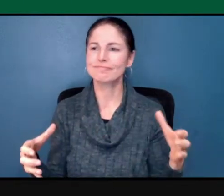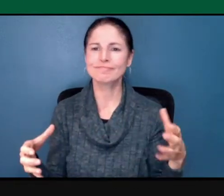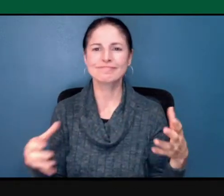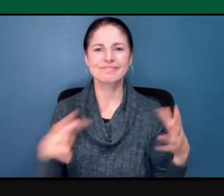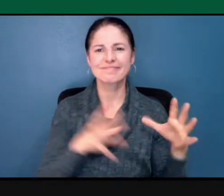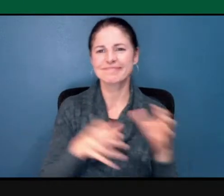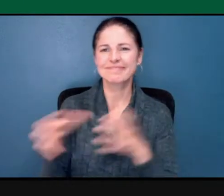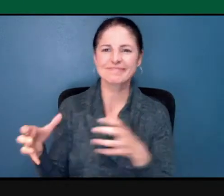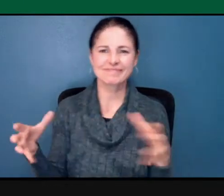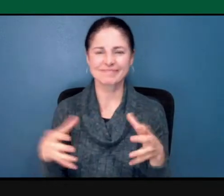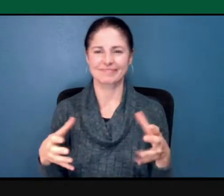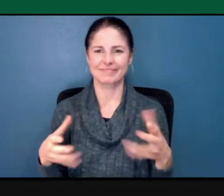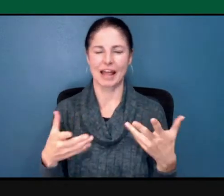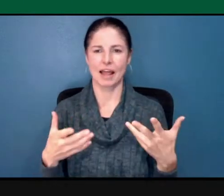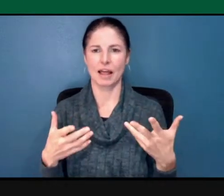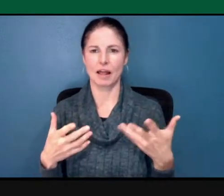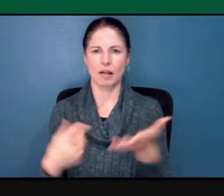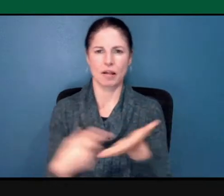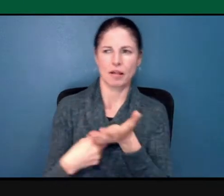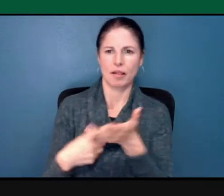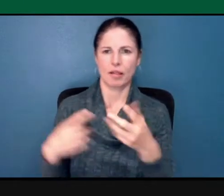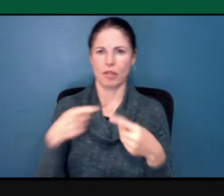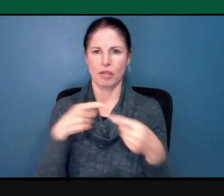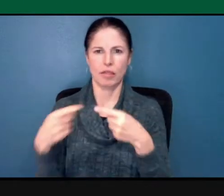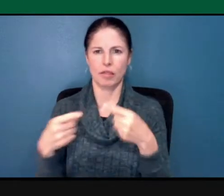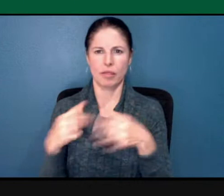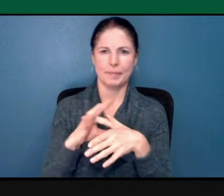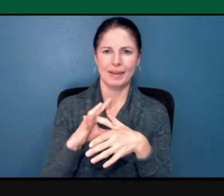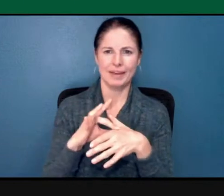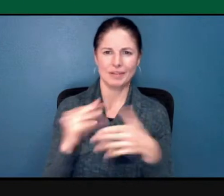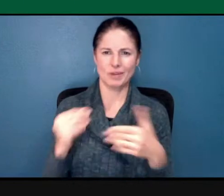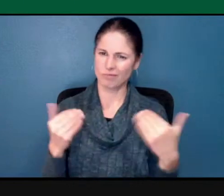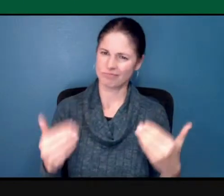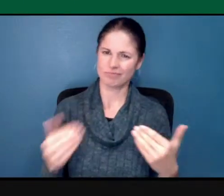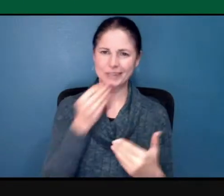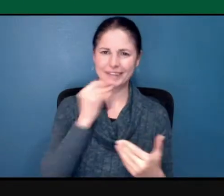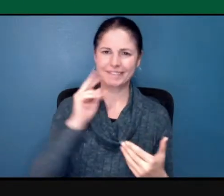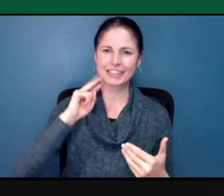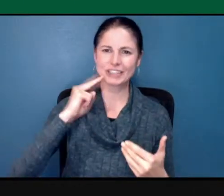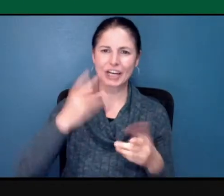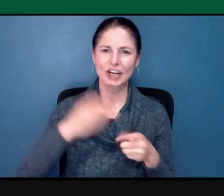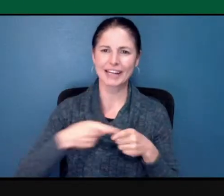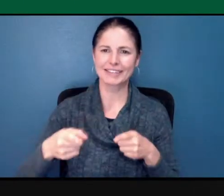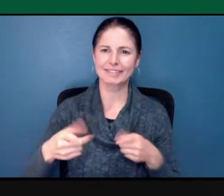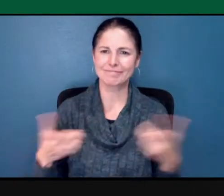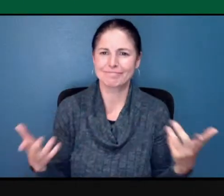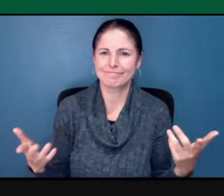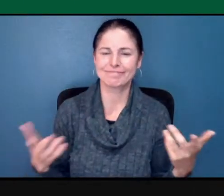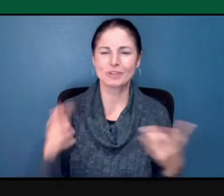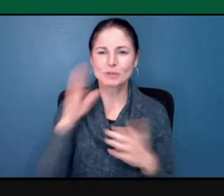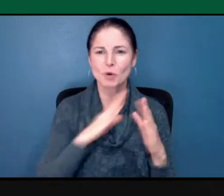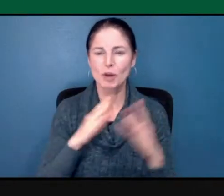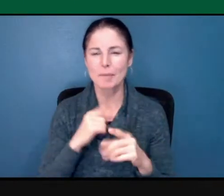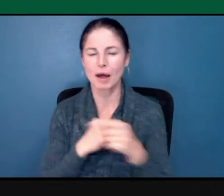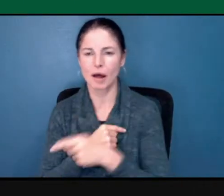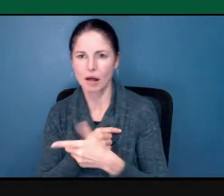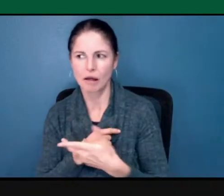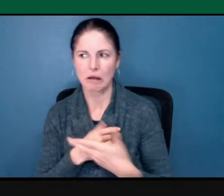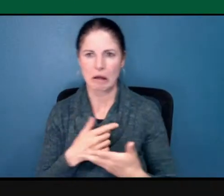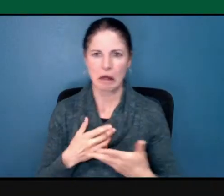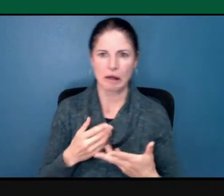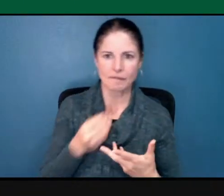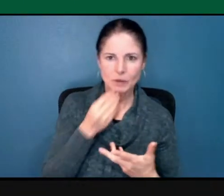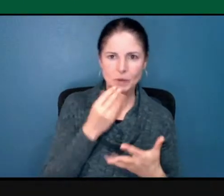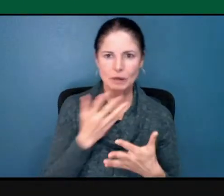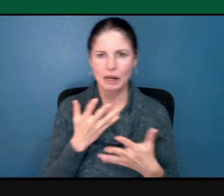vegetarian. So we don't have to worry about, and we do like to eat. We don't have to worry about dietary restrictions. So, but if you do that